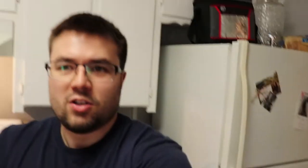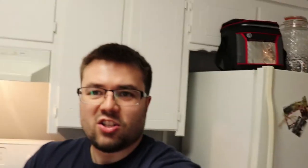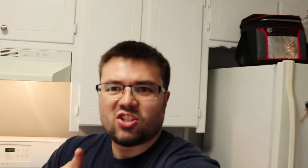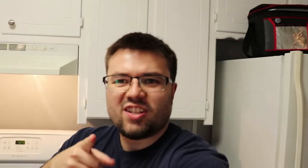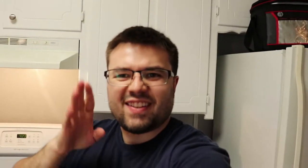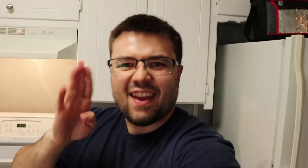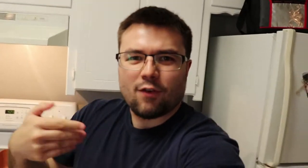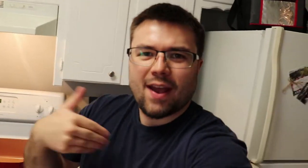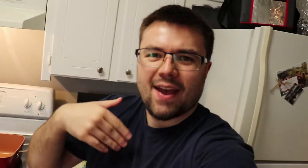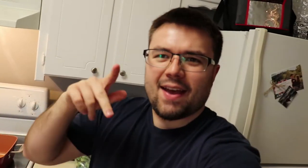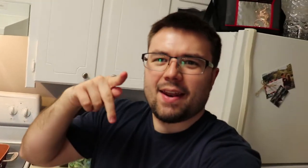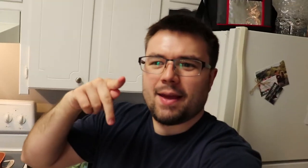She's never had